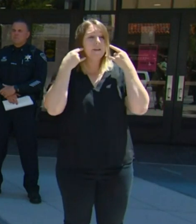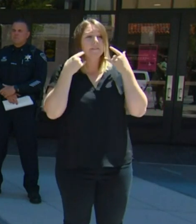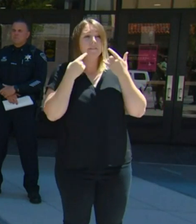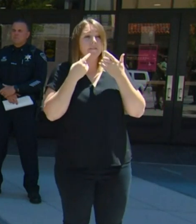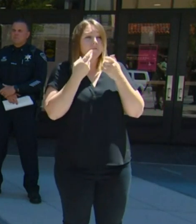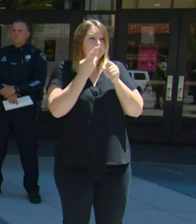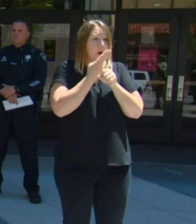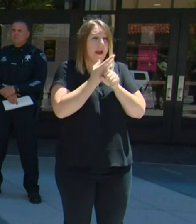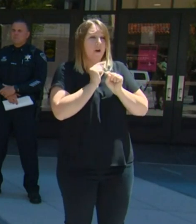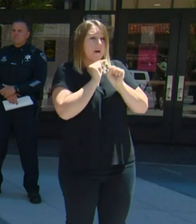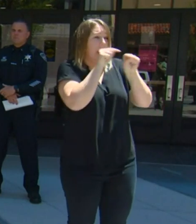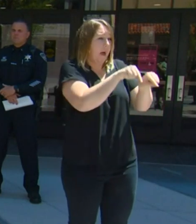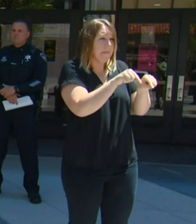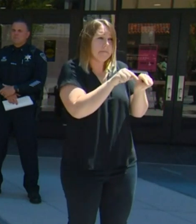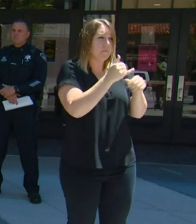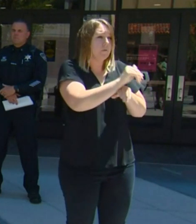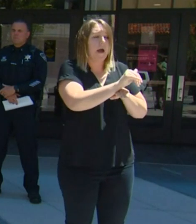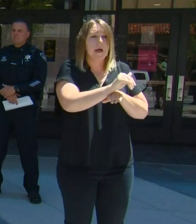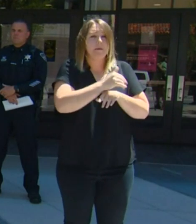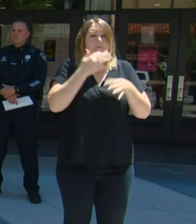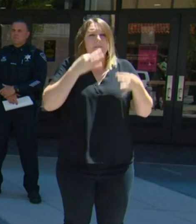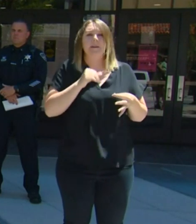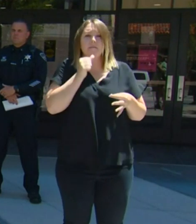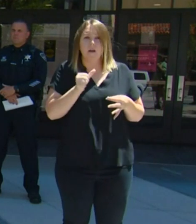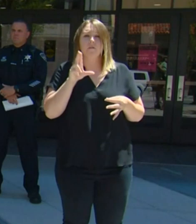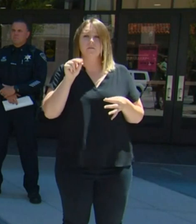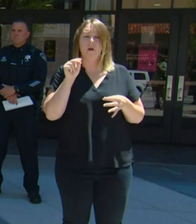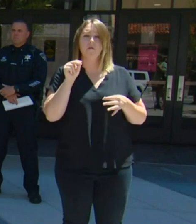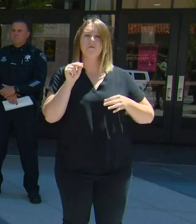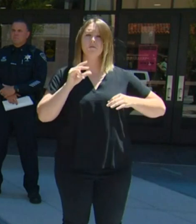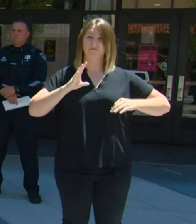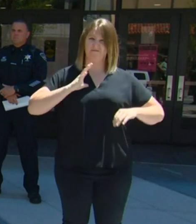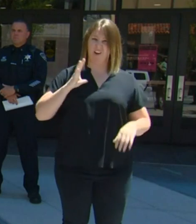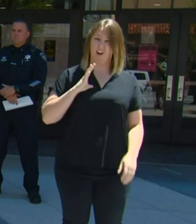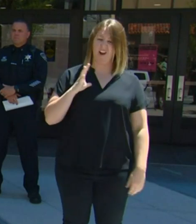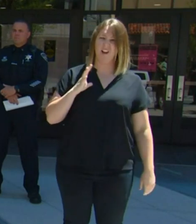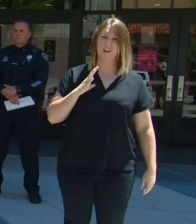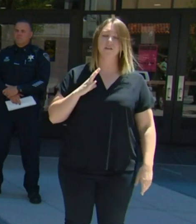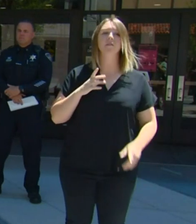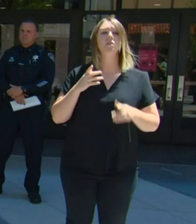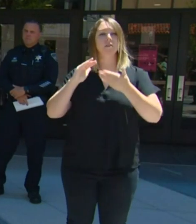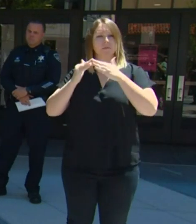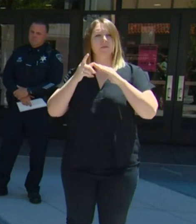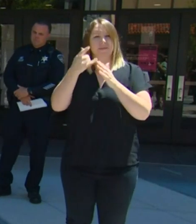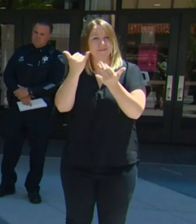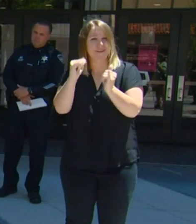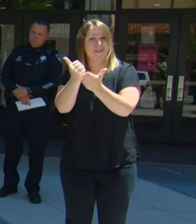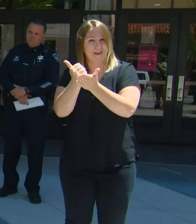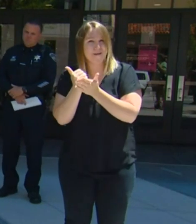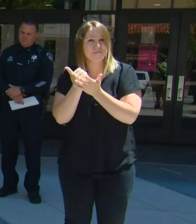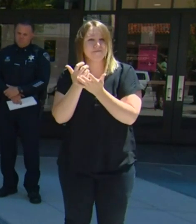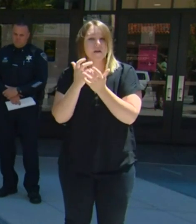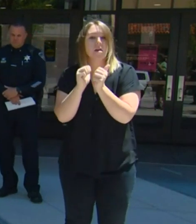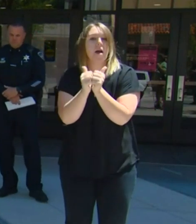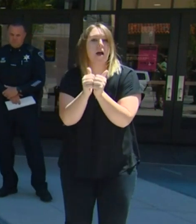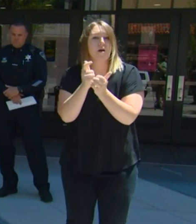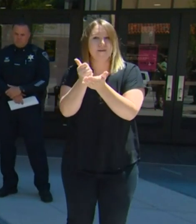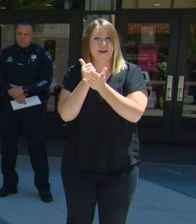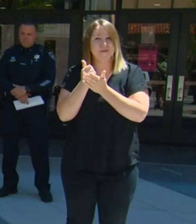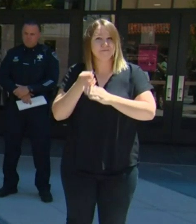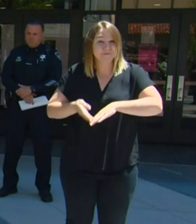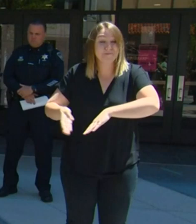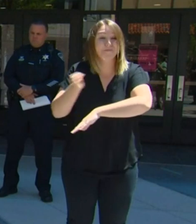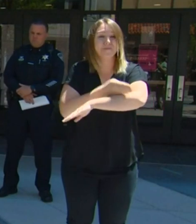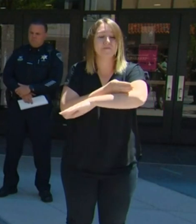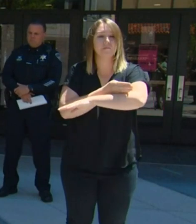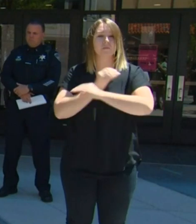please know that you are still helping our community. And one way you can help us even more is to start